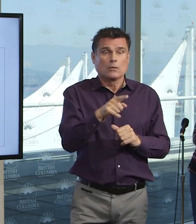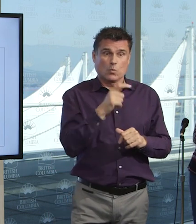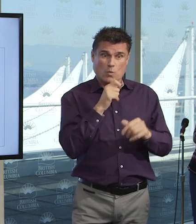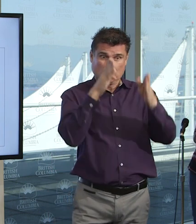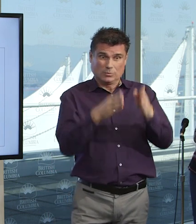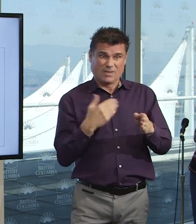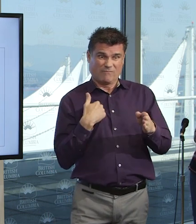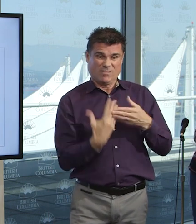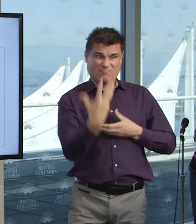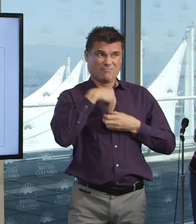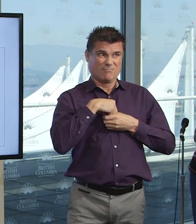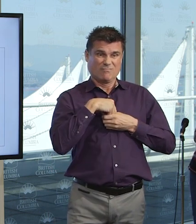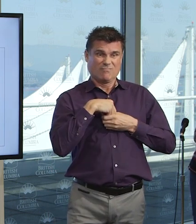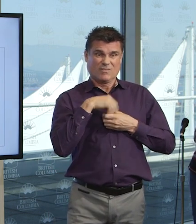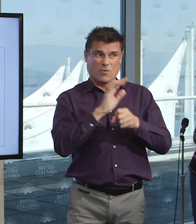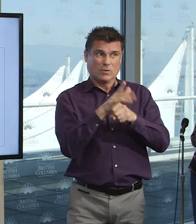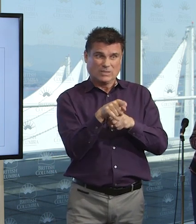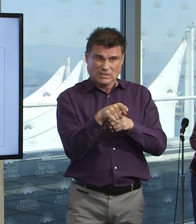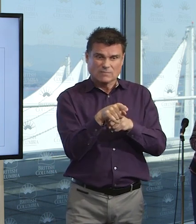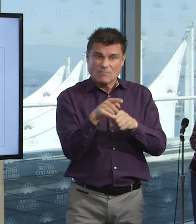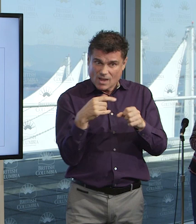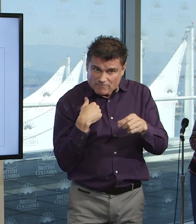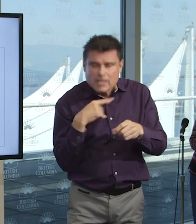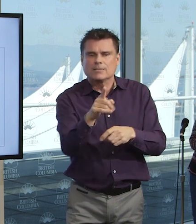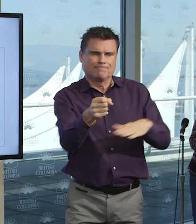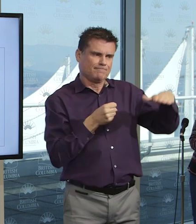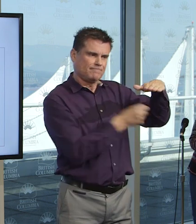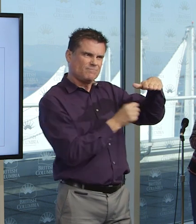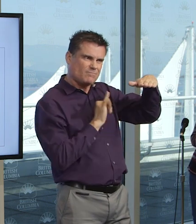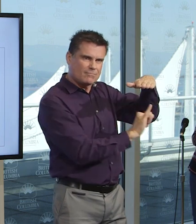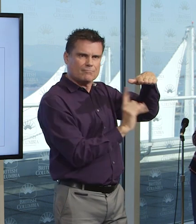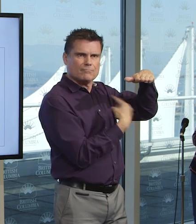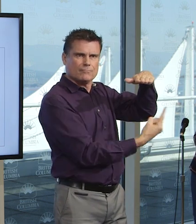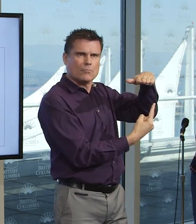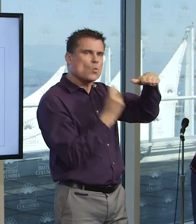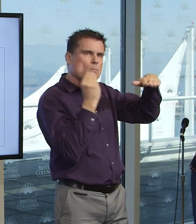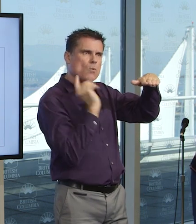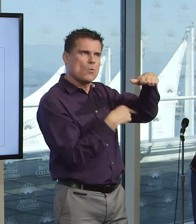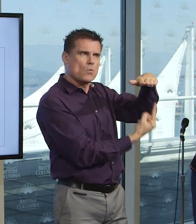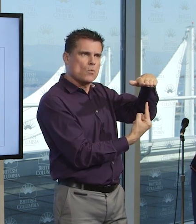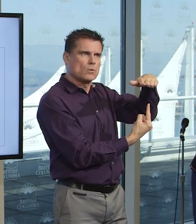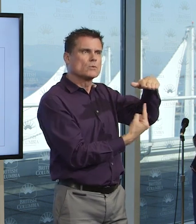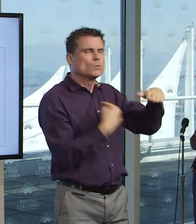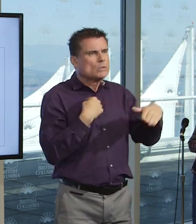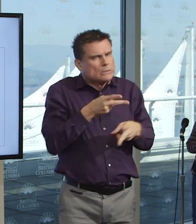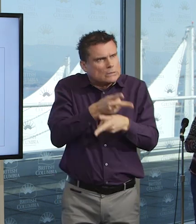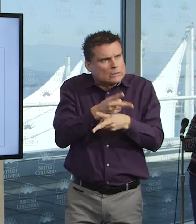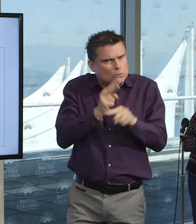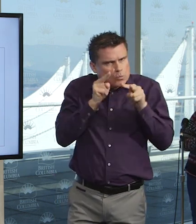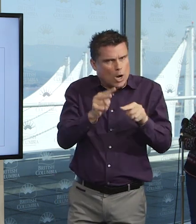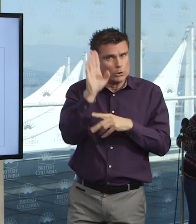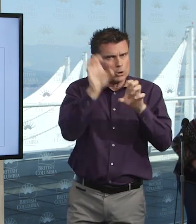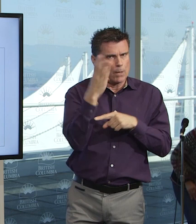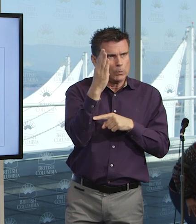others. So the curves that we're watching very carefully are the dark blue. And this is our epi curve by onset